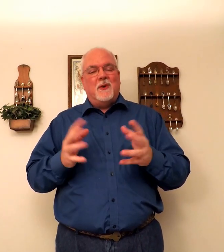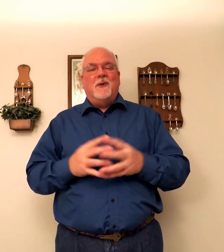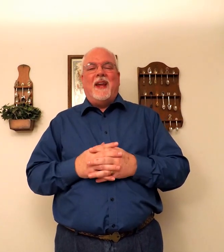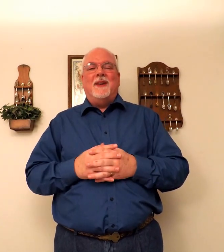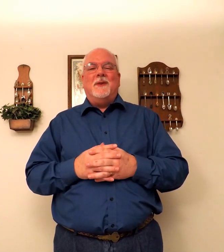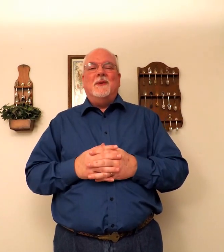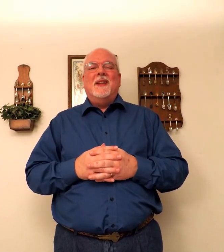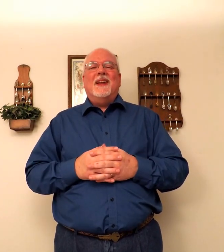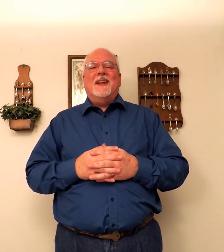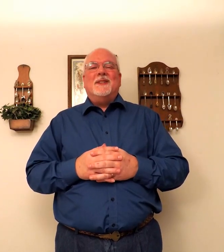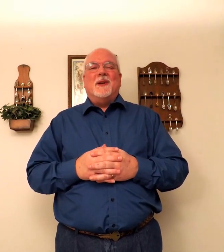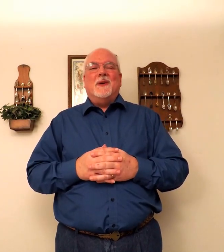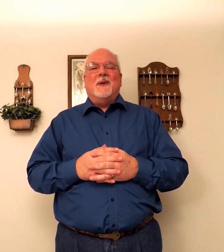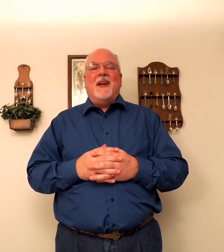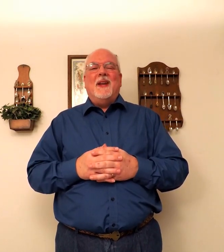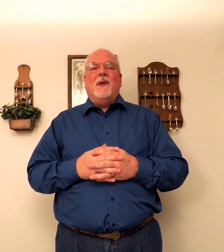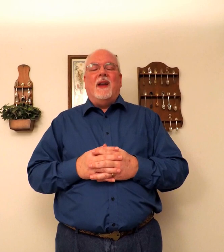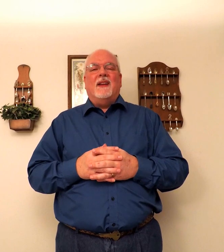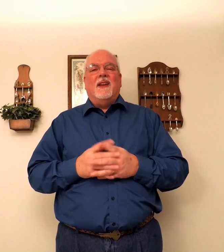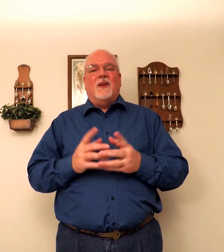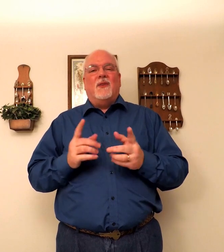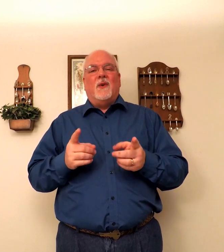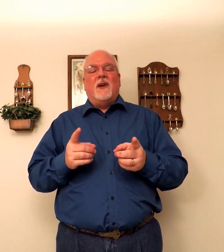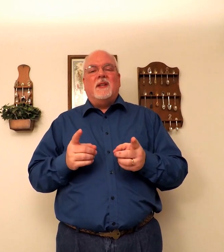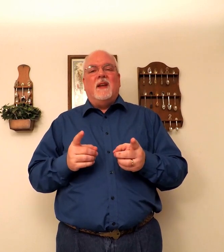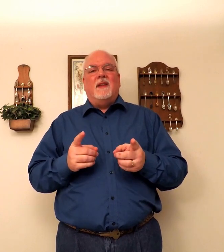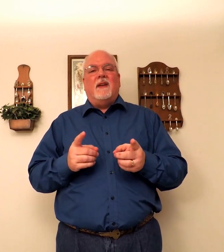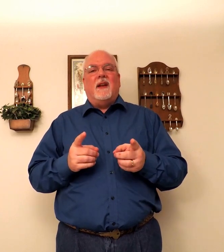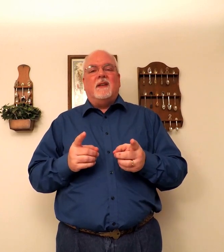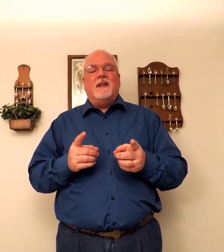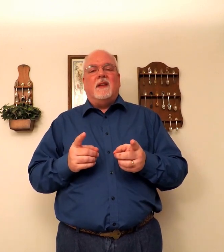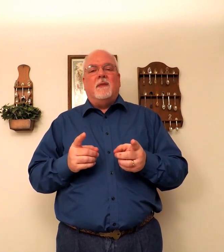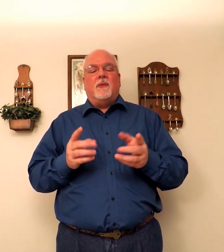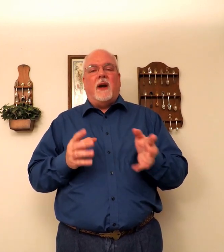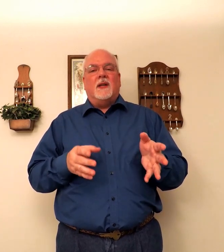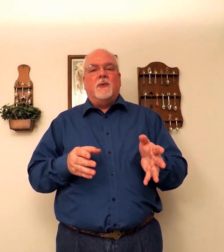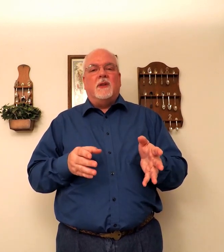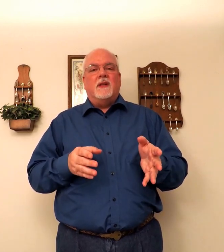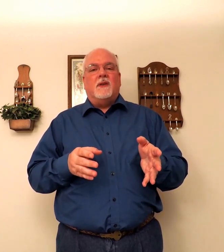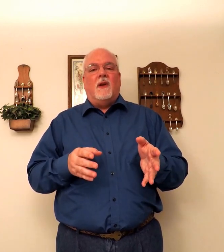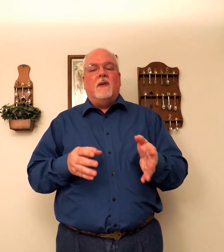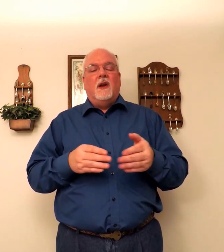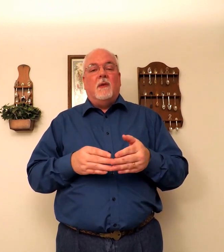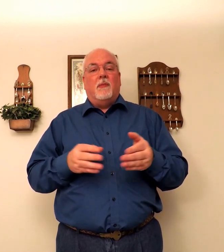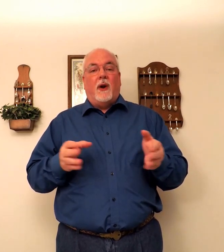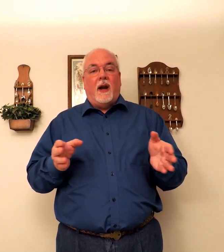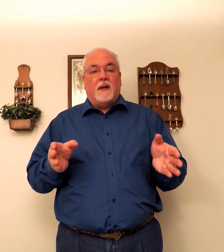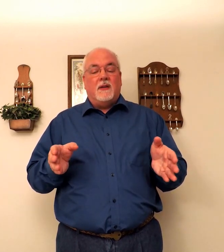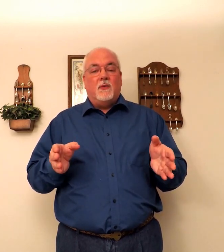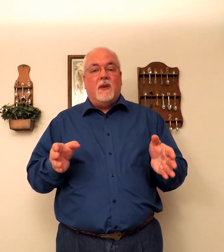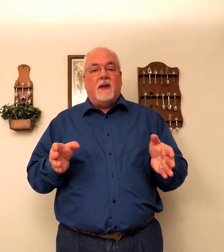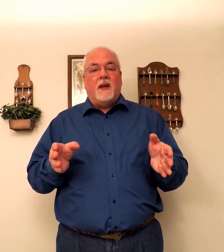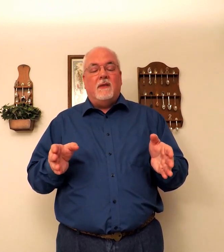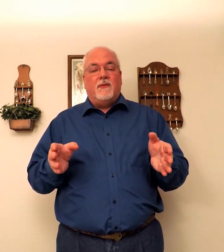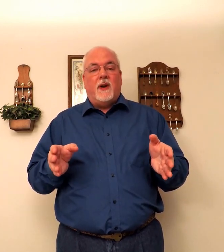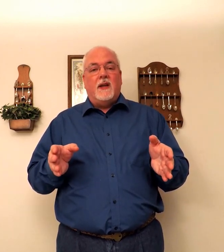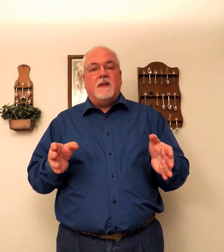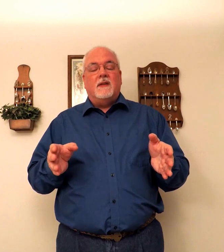sure you can too. So. Anyway. Look forward to seeing you there at LTC. Practice with this song. Practice with it in phrases.